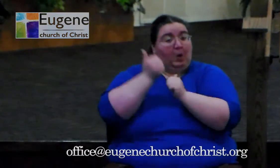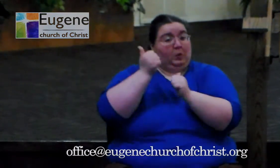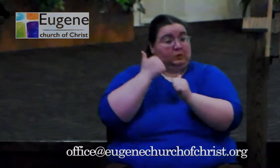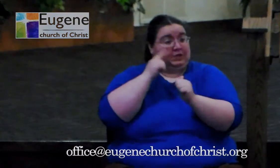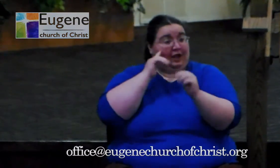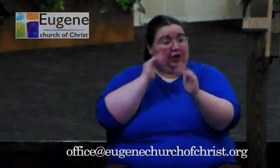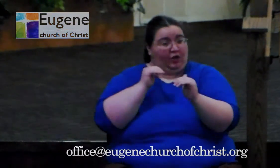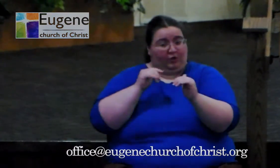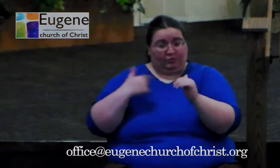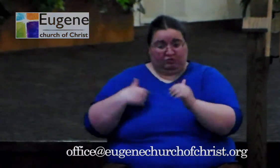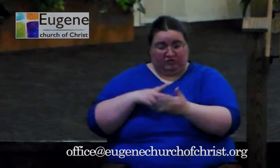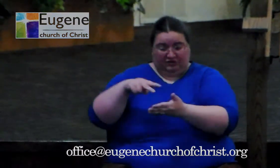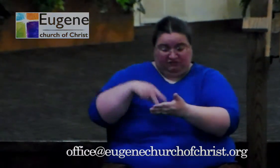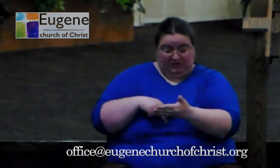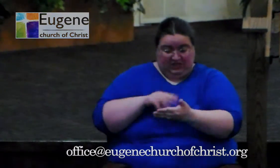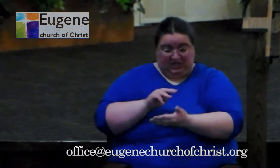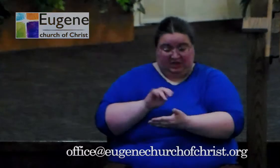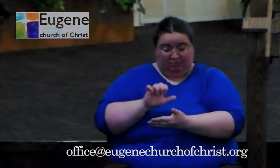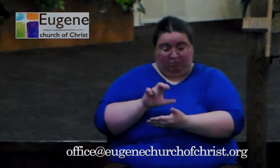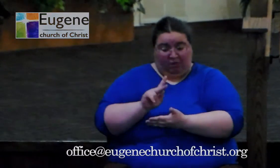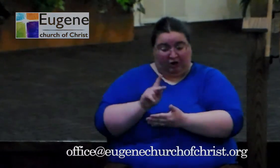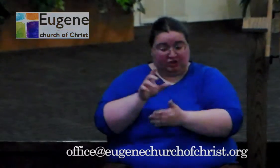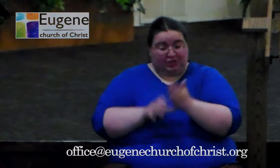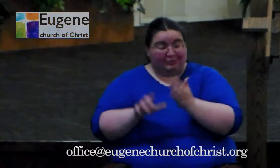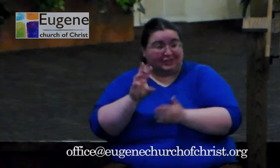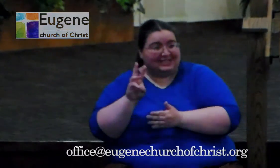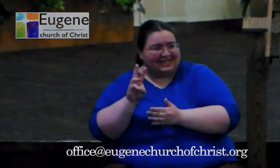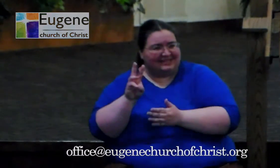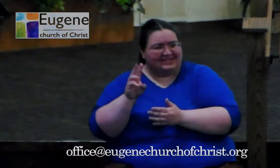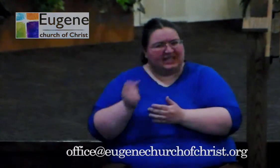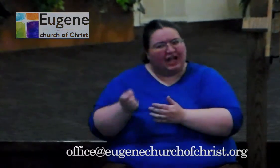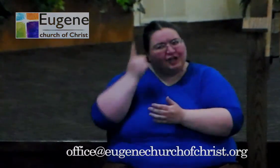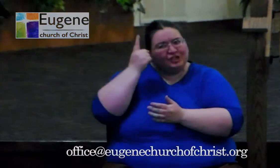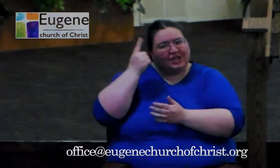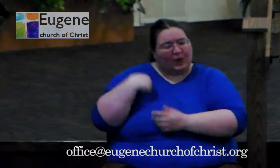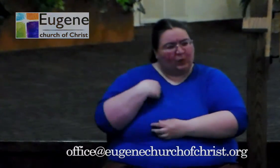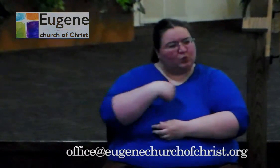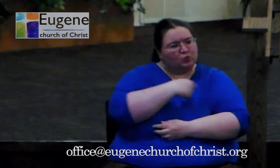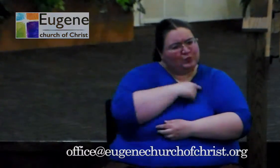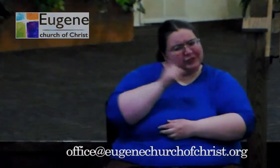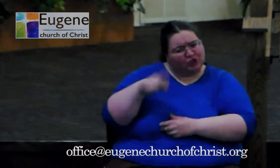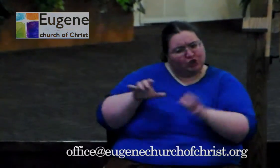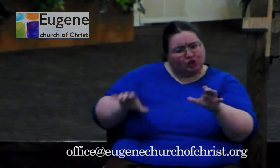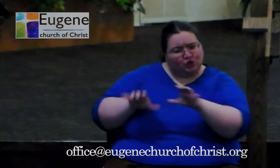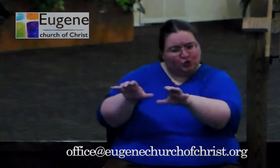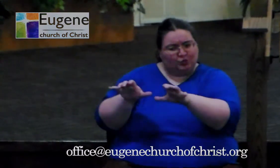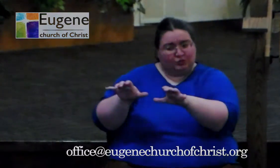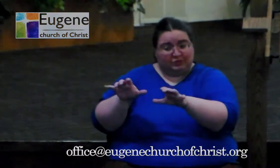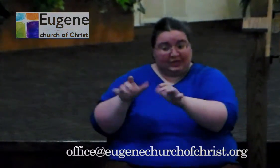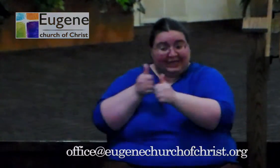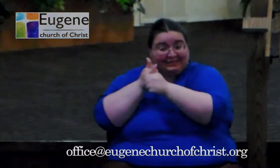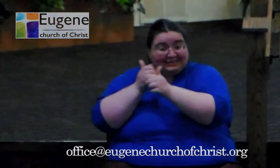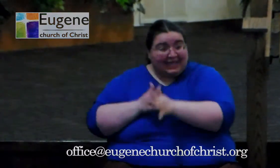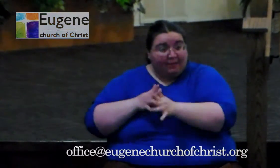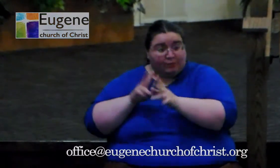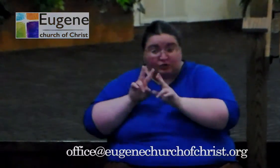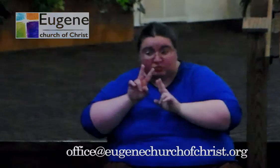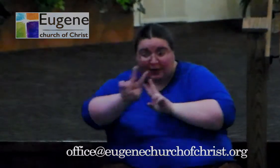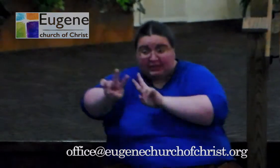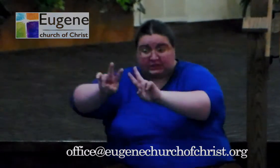that this is something that we are to do, and like the disciples went, we should go. This morning, if you're